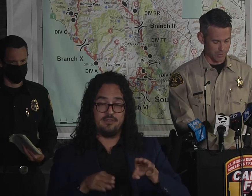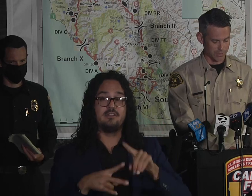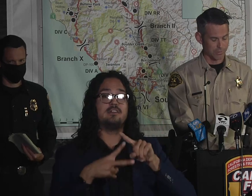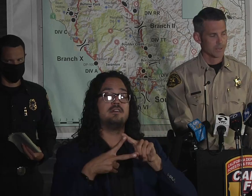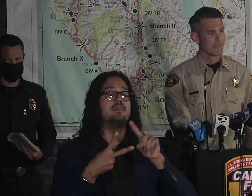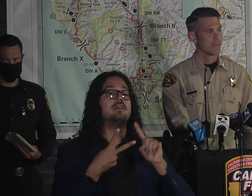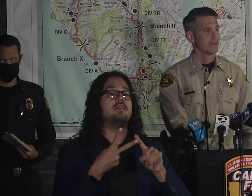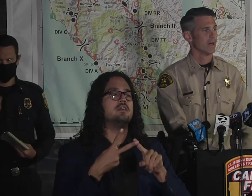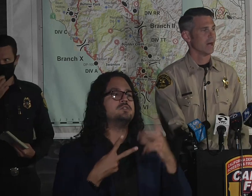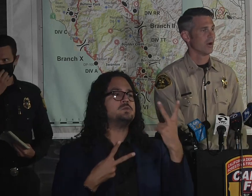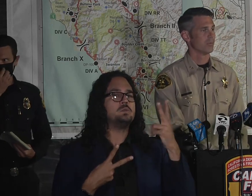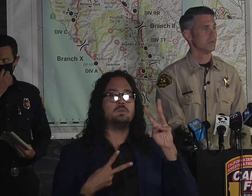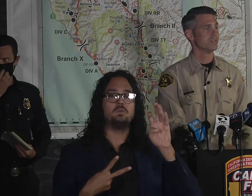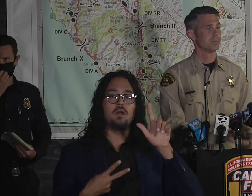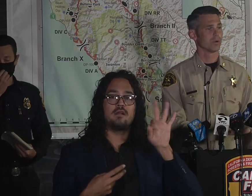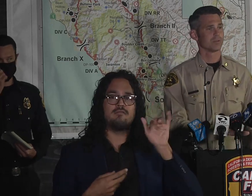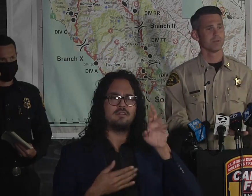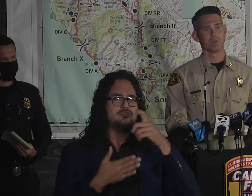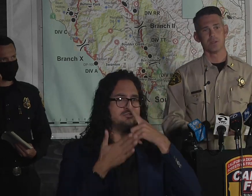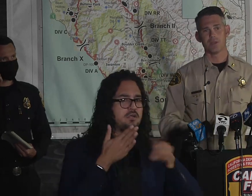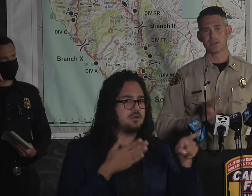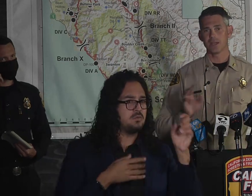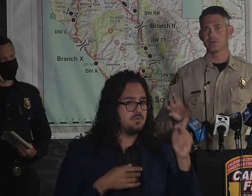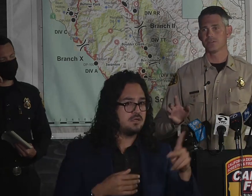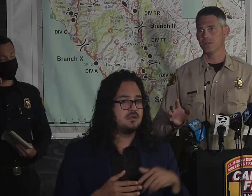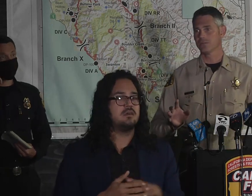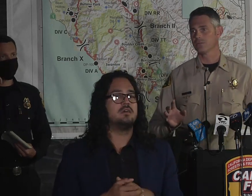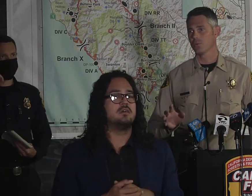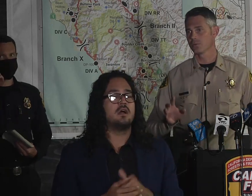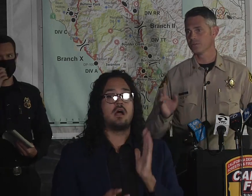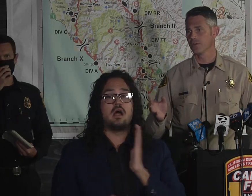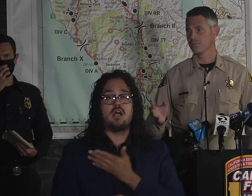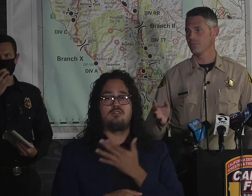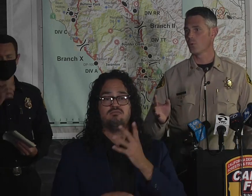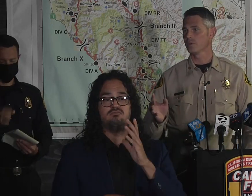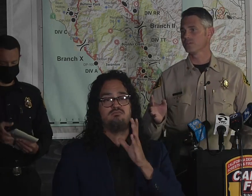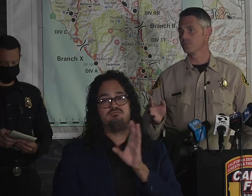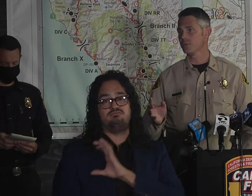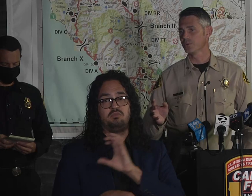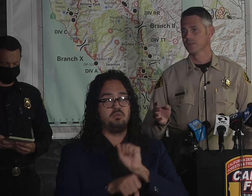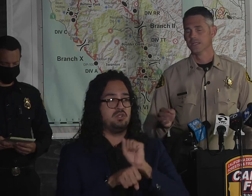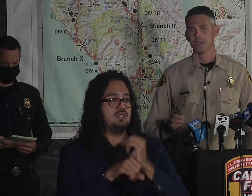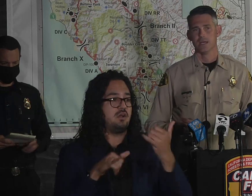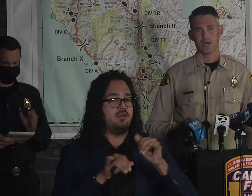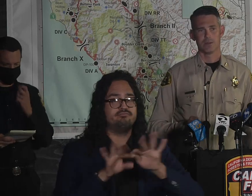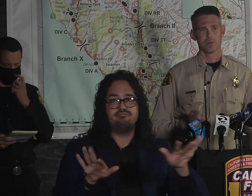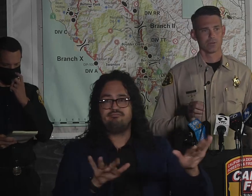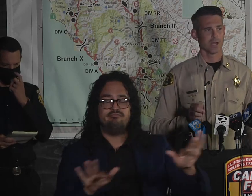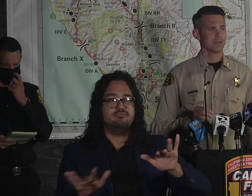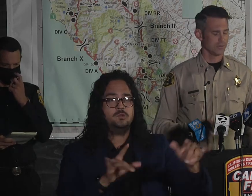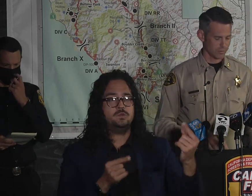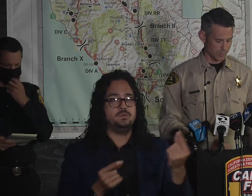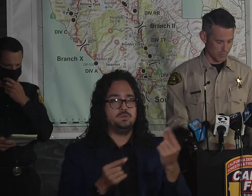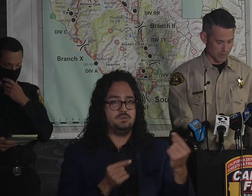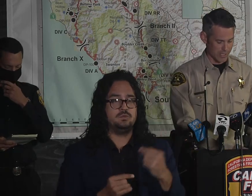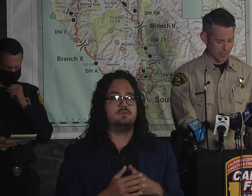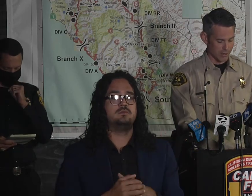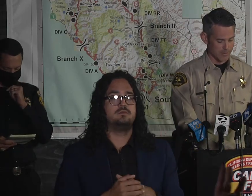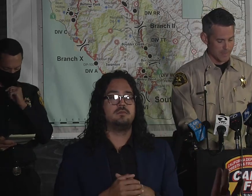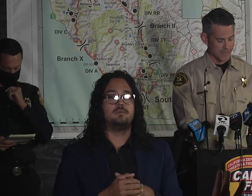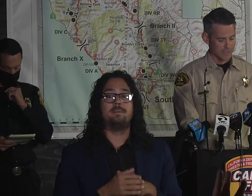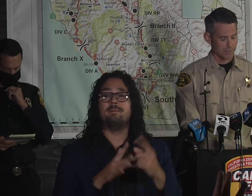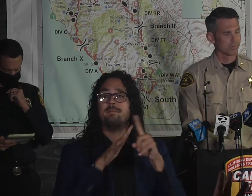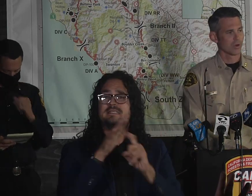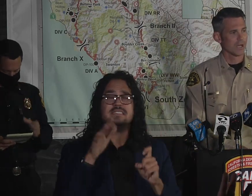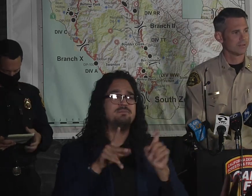out on both of those. Our missing persons, that count stands at four. We saw four missing people that were trying to determine where they